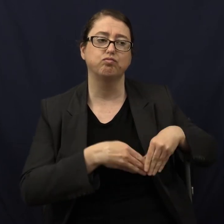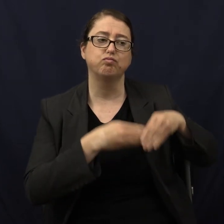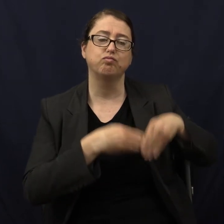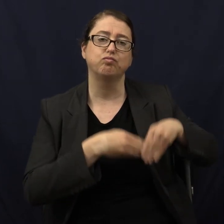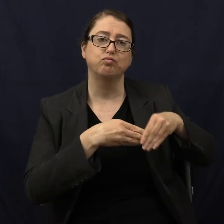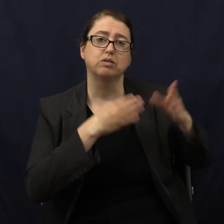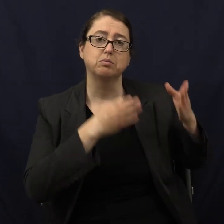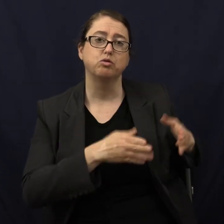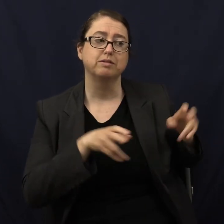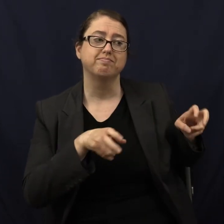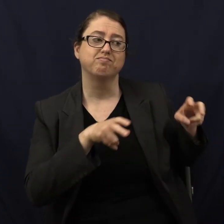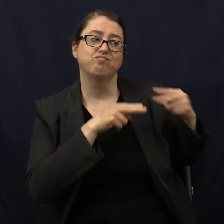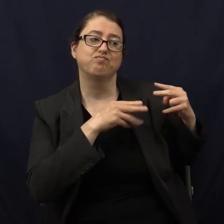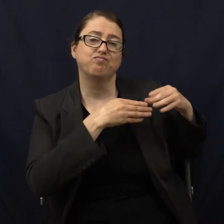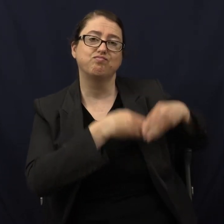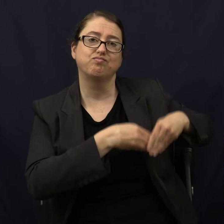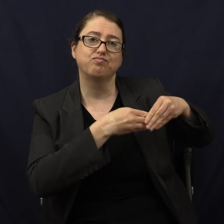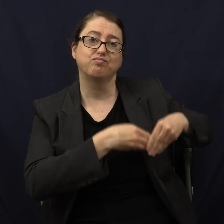All right.